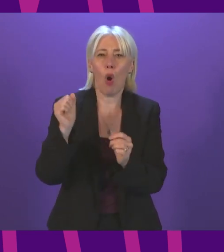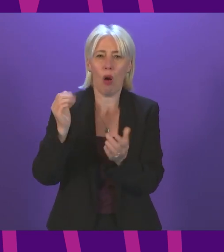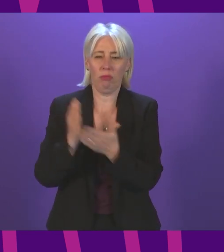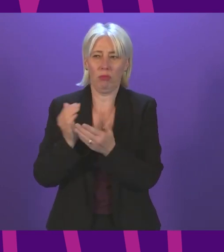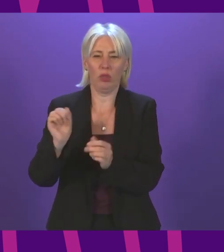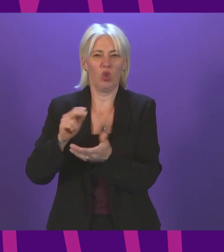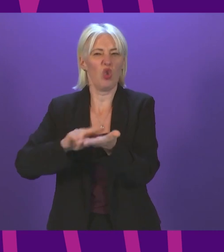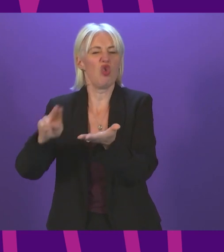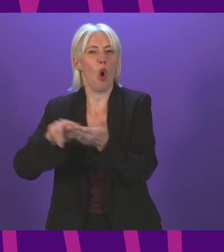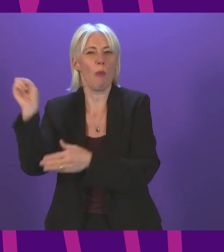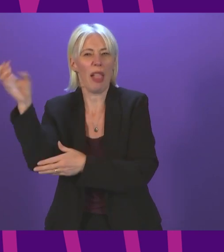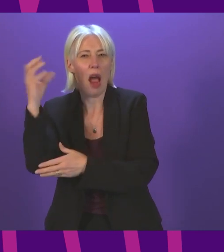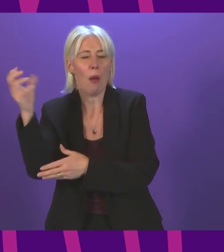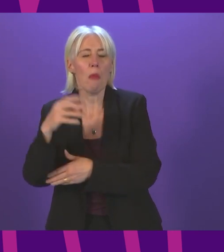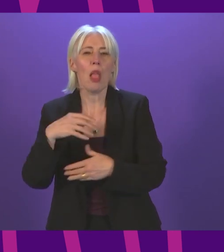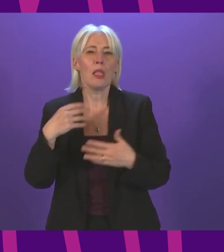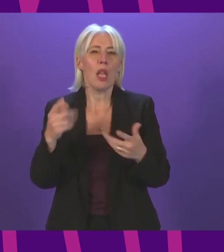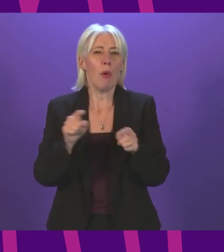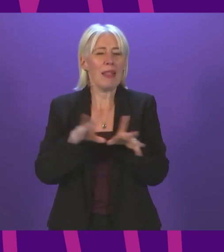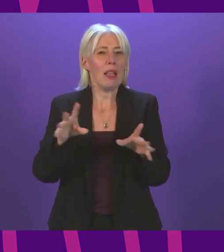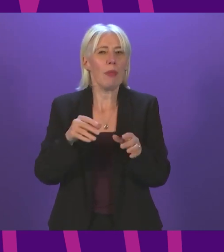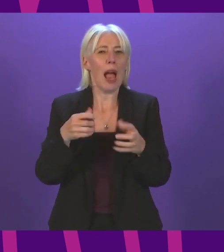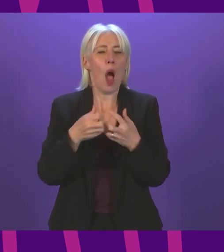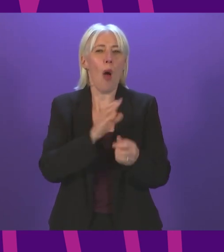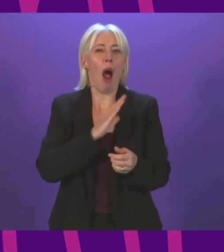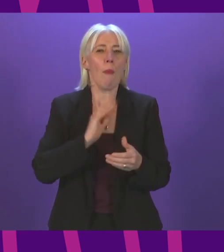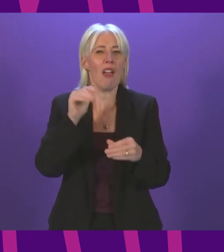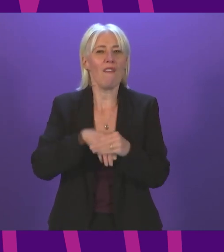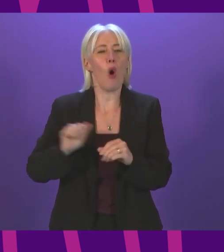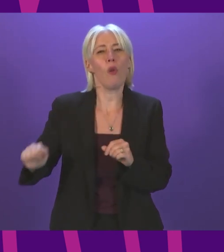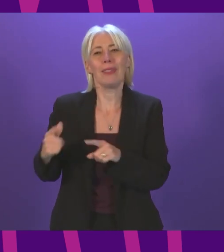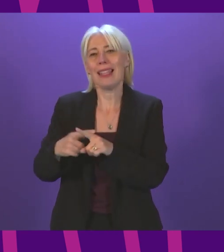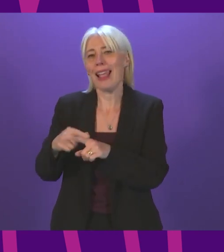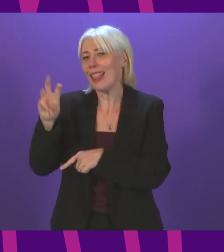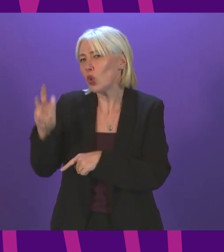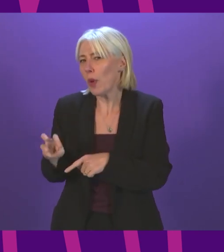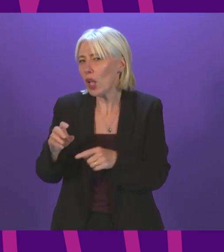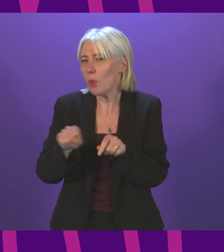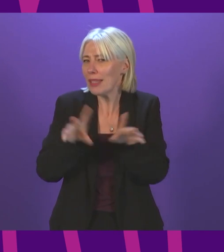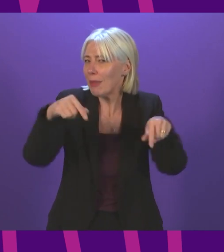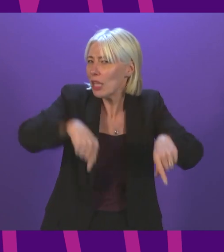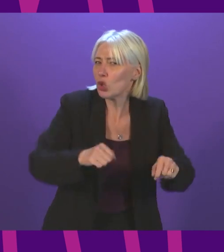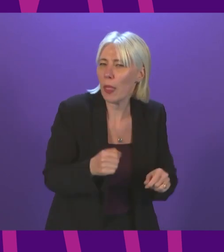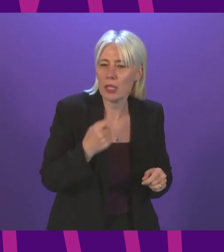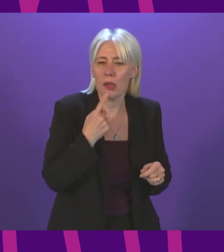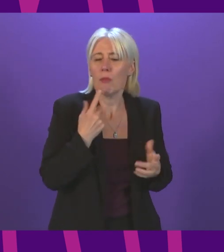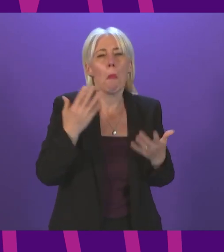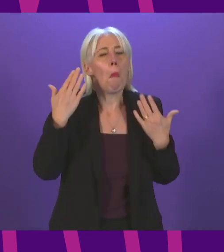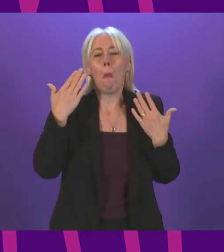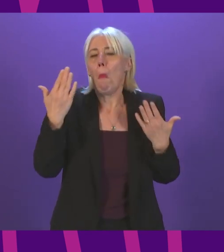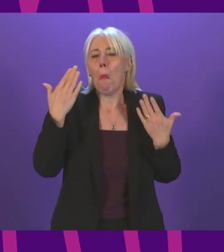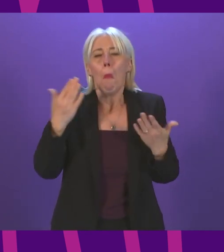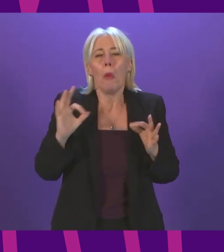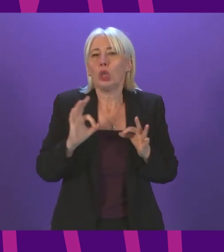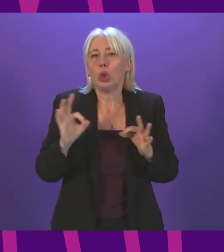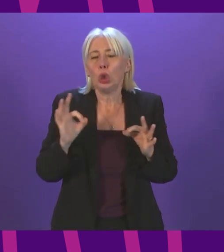this be similar to the way the military are involved in England and Wales? Cabinet Secretary. I'm sure it would be. I haven't seen the detail of the